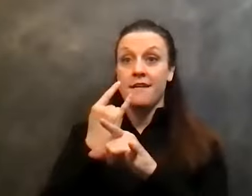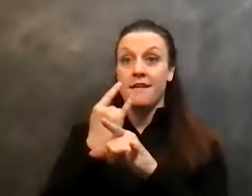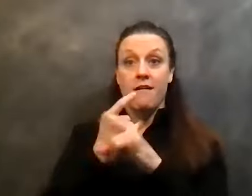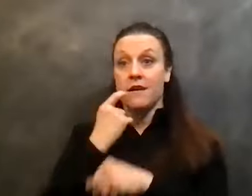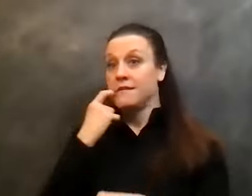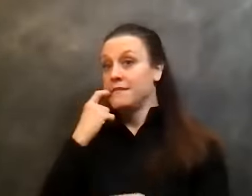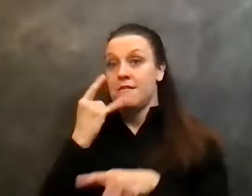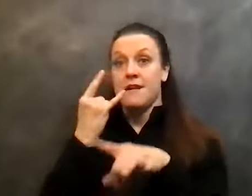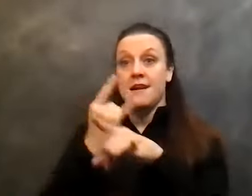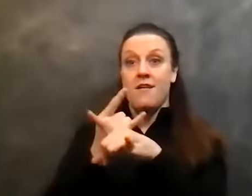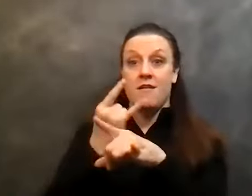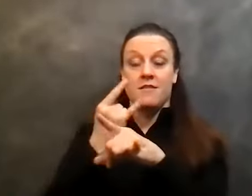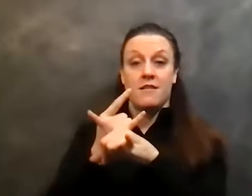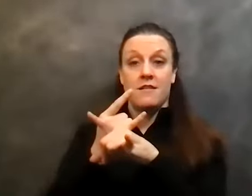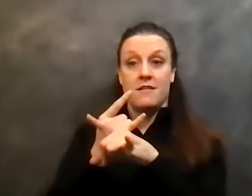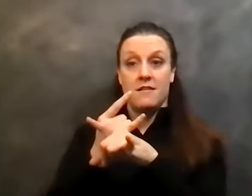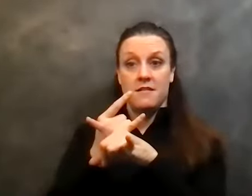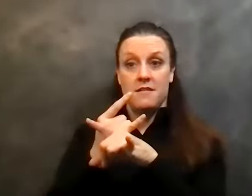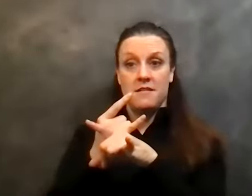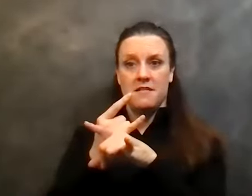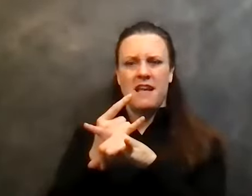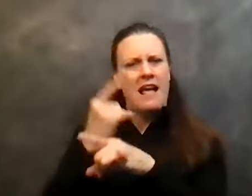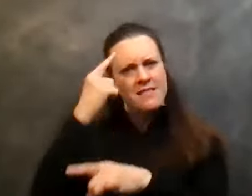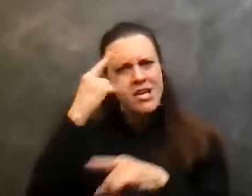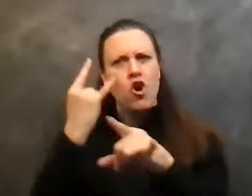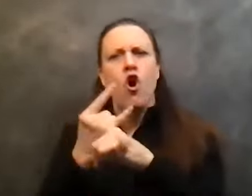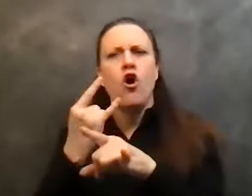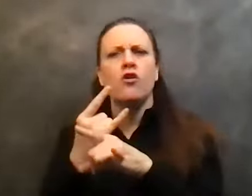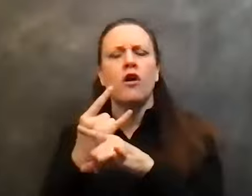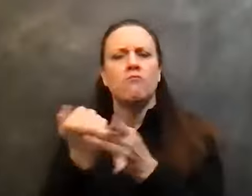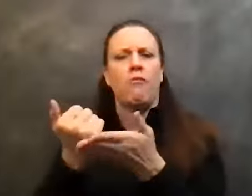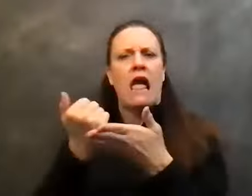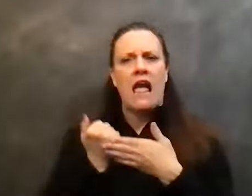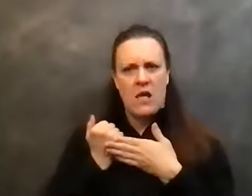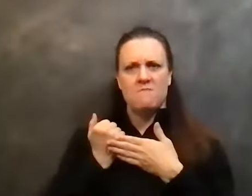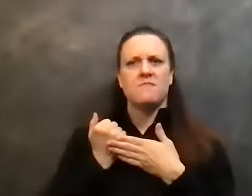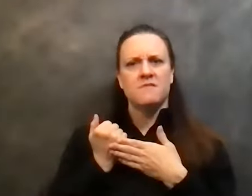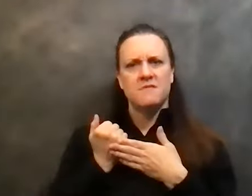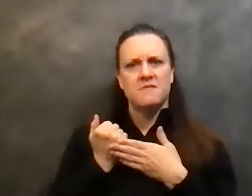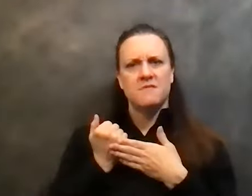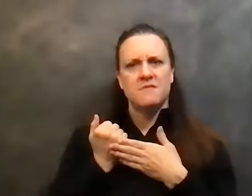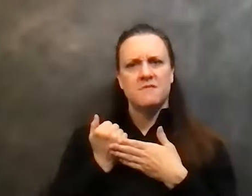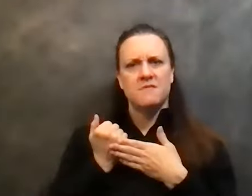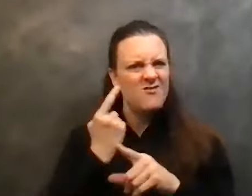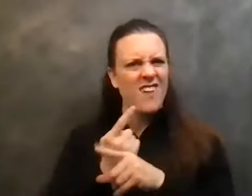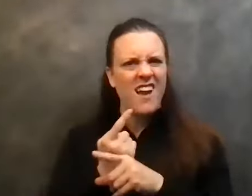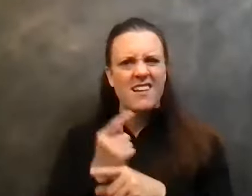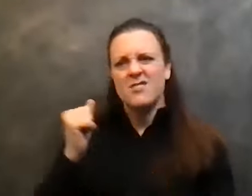something for me. I think alcohol does something to anybody that drinks it. You know, there's some Al-Anon's on here. Uh,